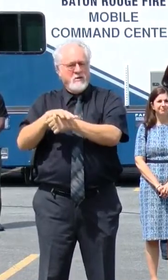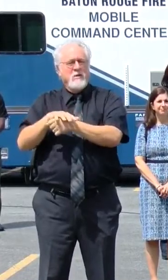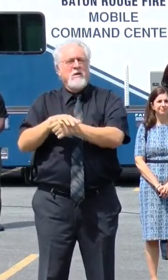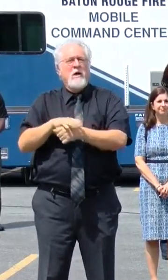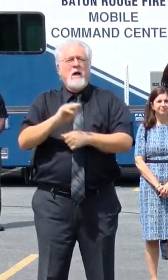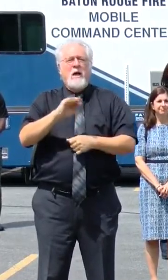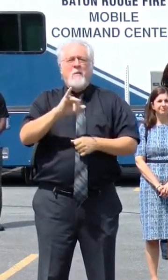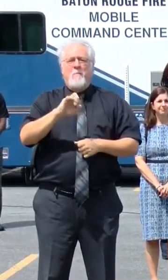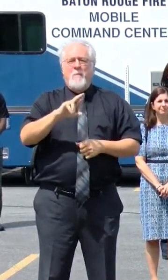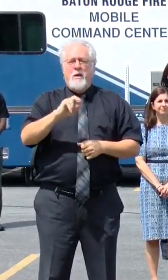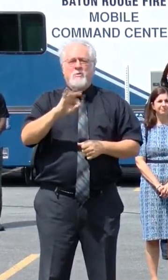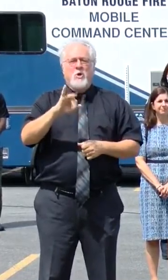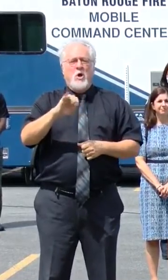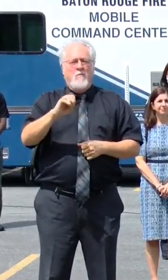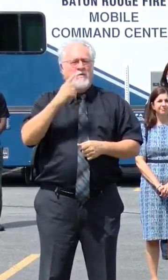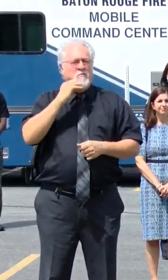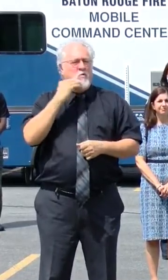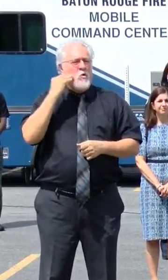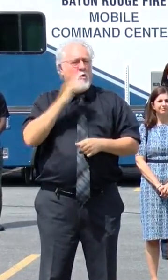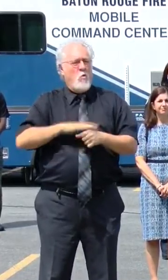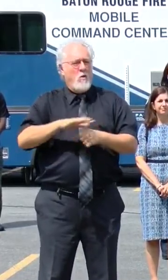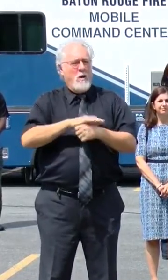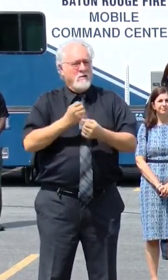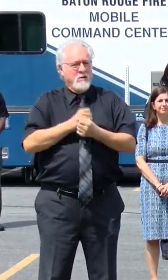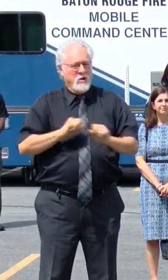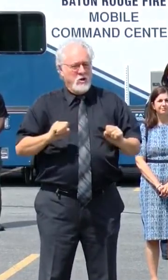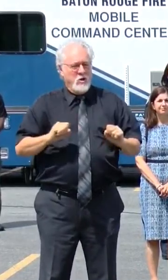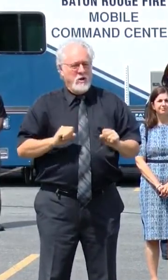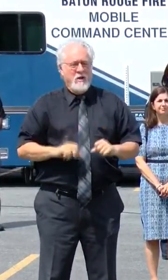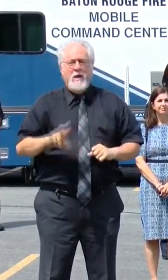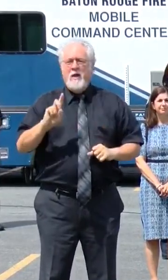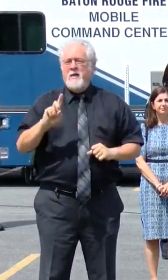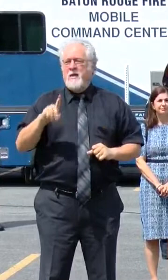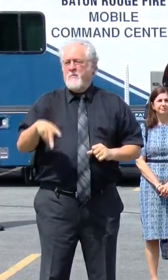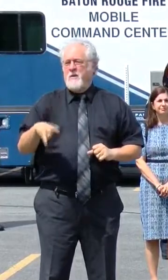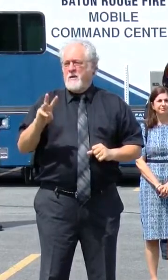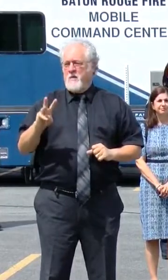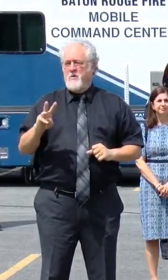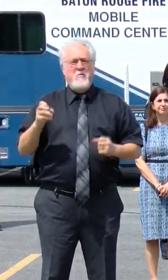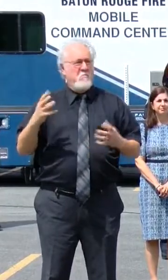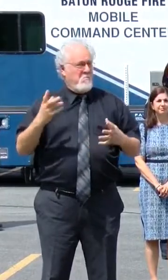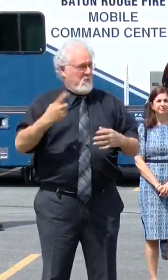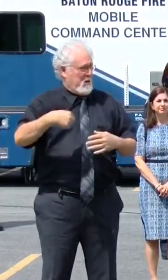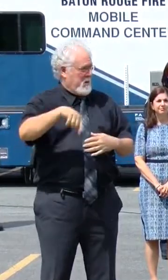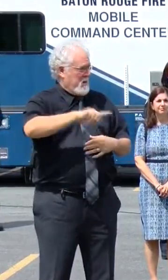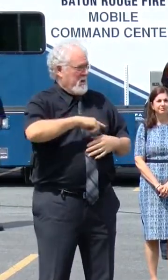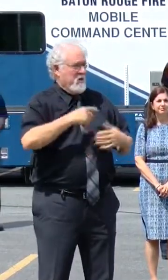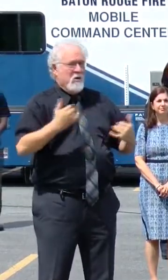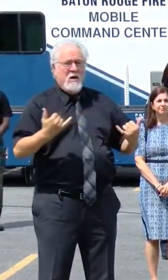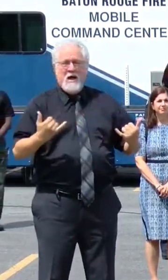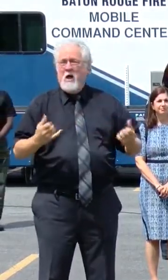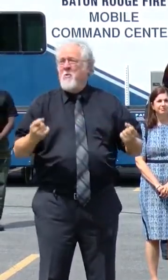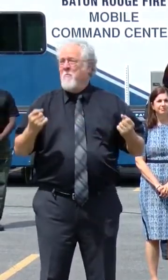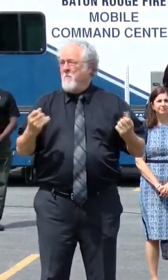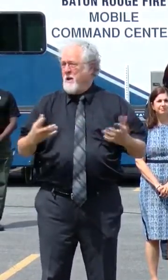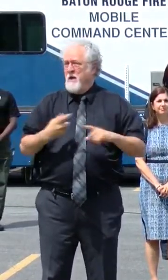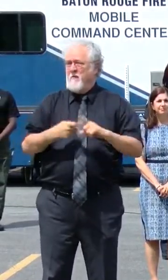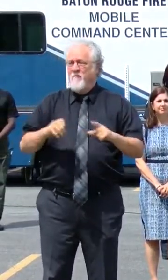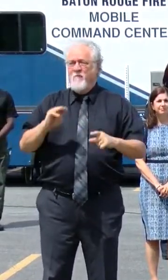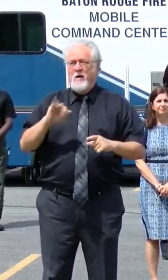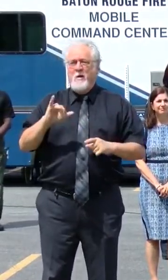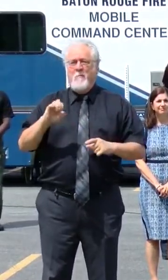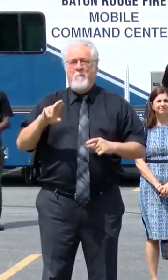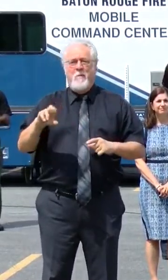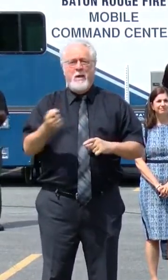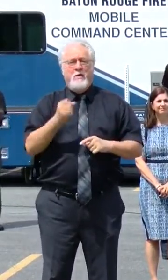Office of Homeland Security, our DPW team, many of them are out here right now, many of them from the Mayor's